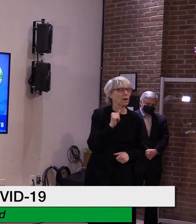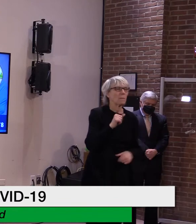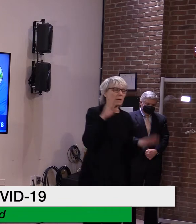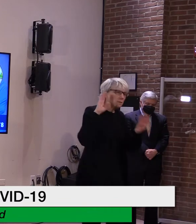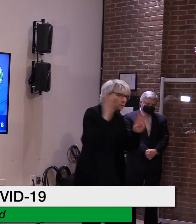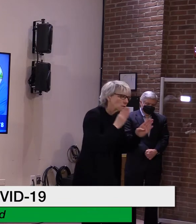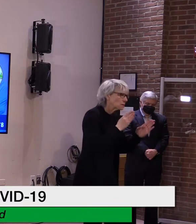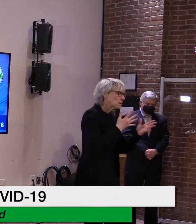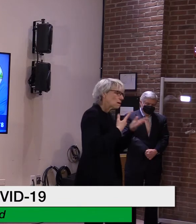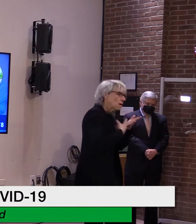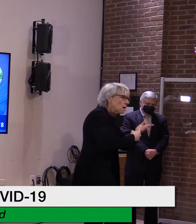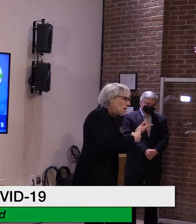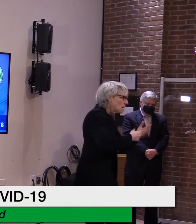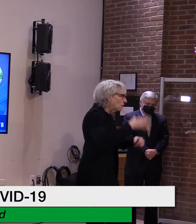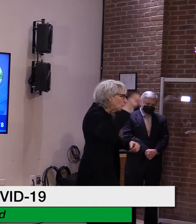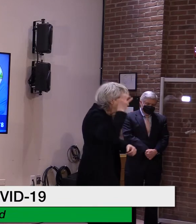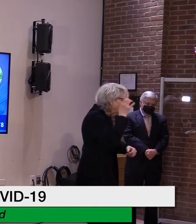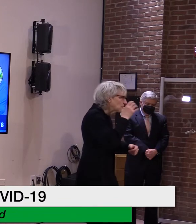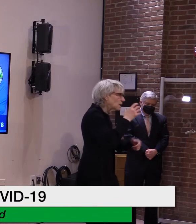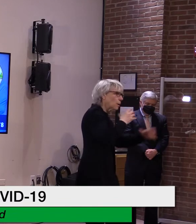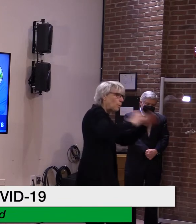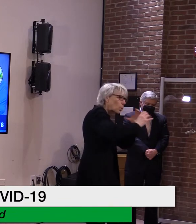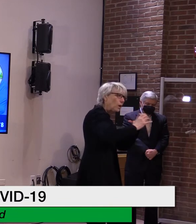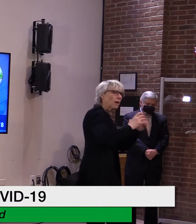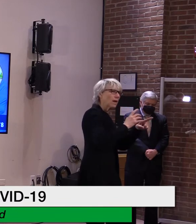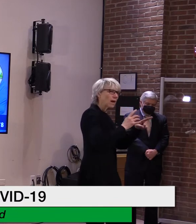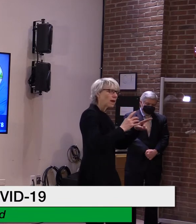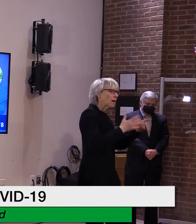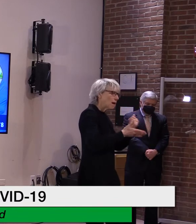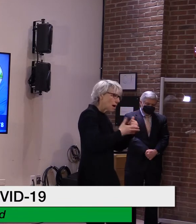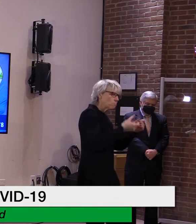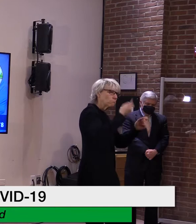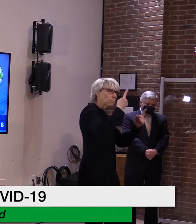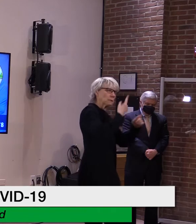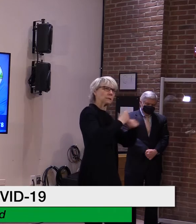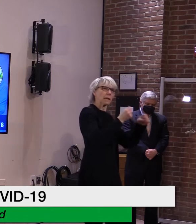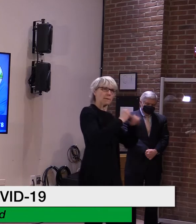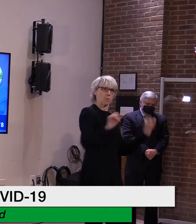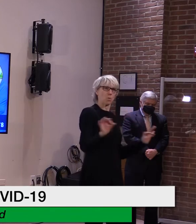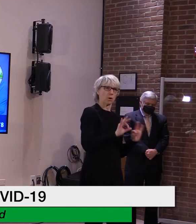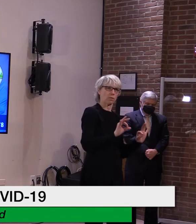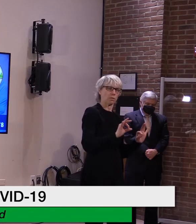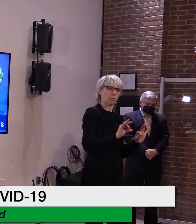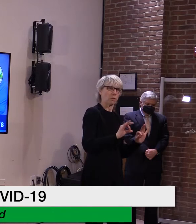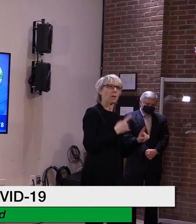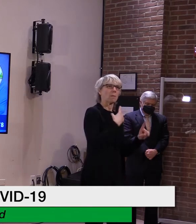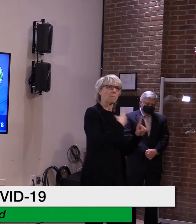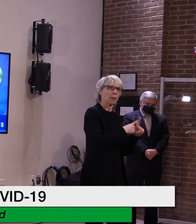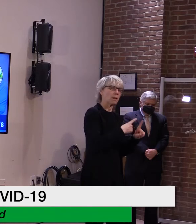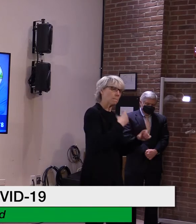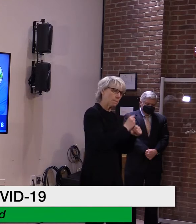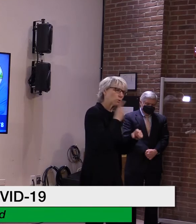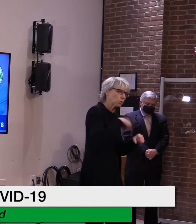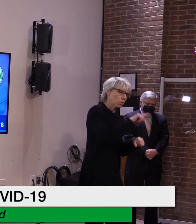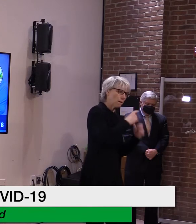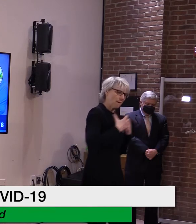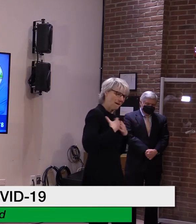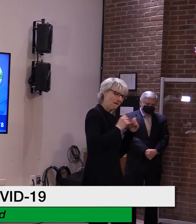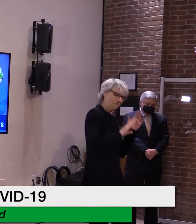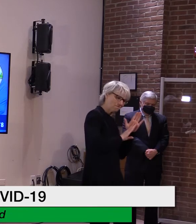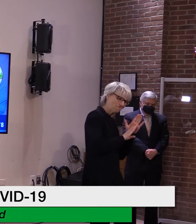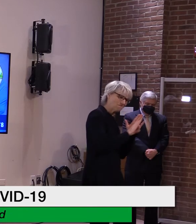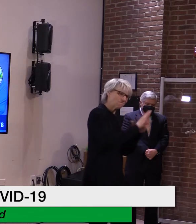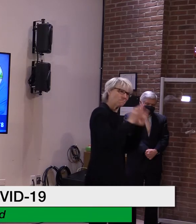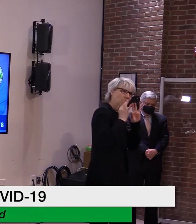building of trust in reducing vaccine hesitancy, but in realizing better health outcomes. Our goal to